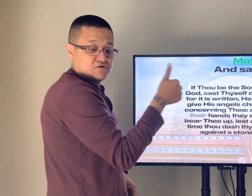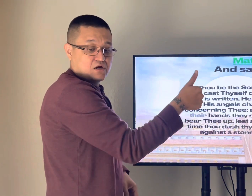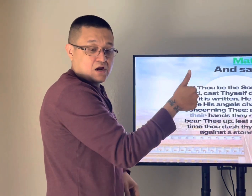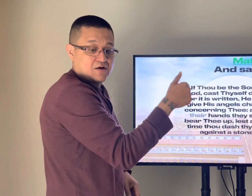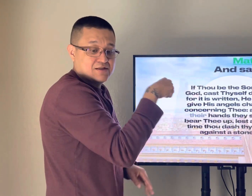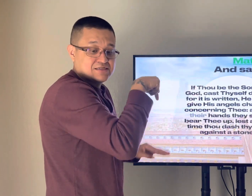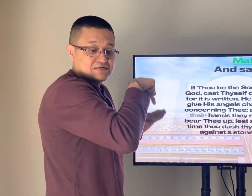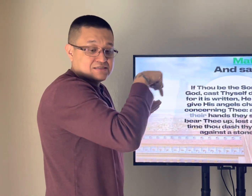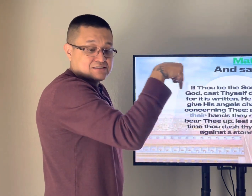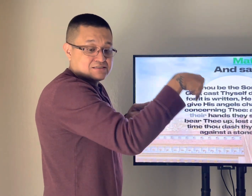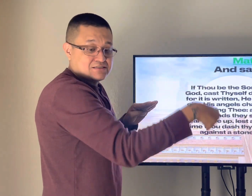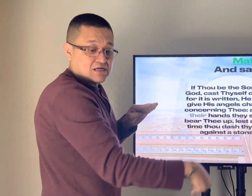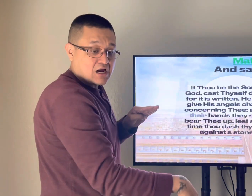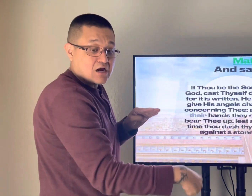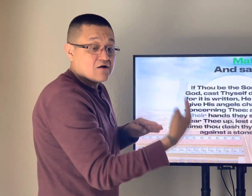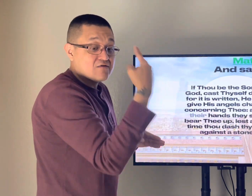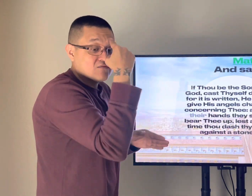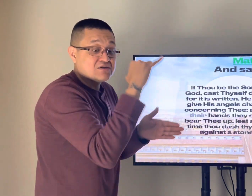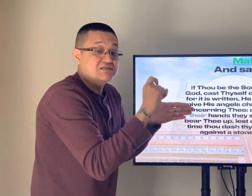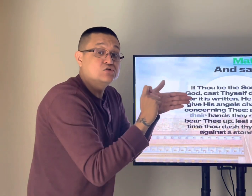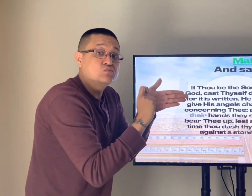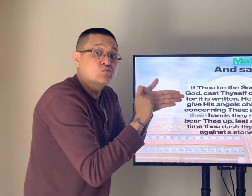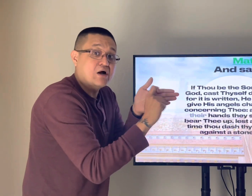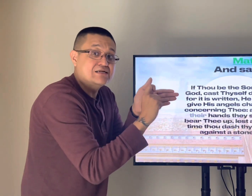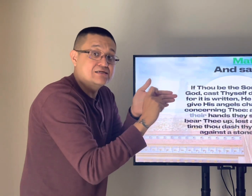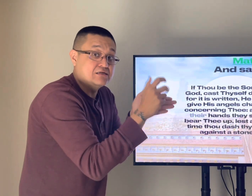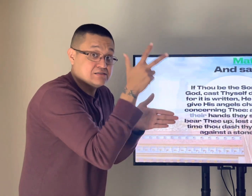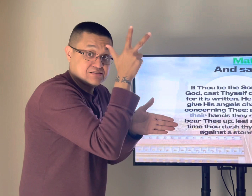cast thyself down for it is written